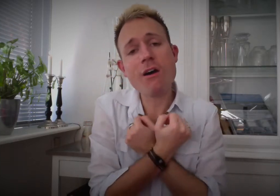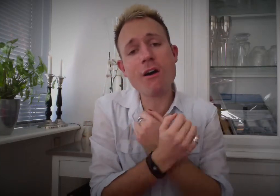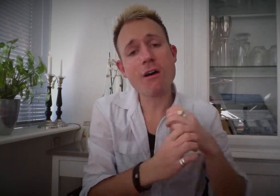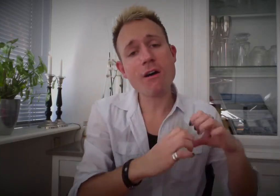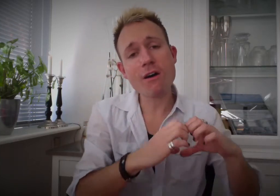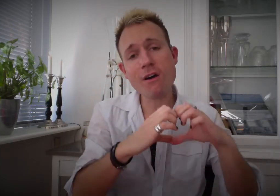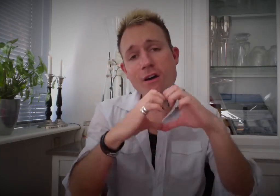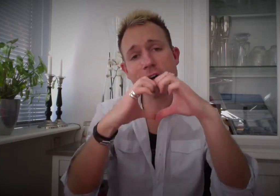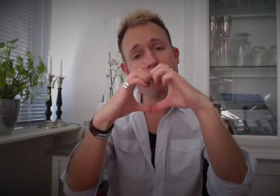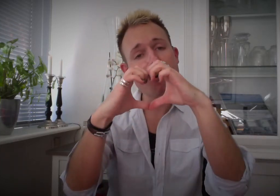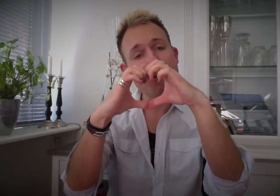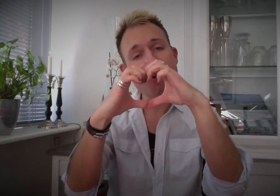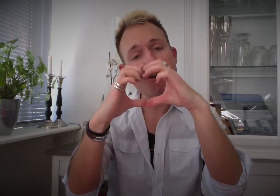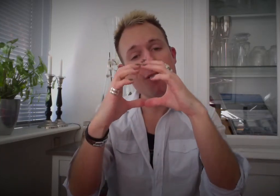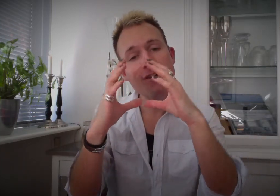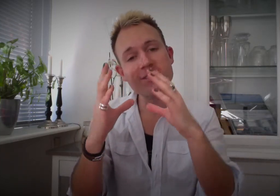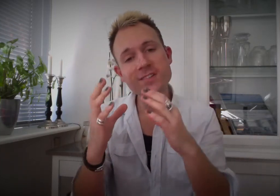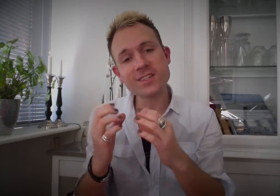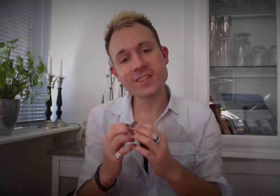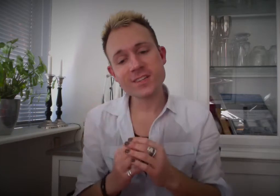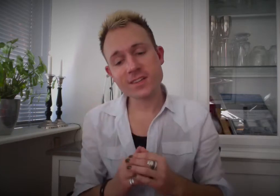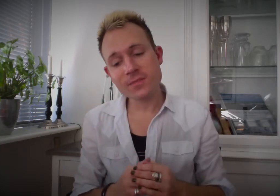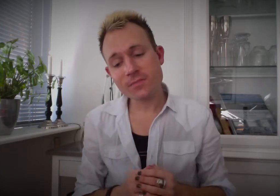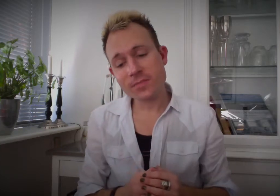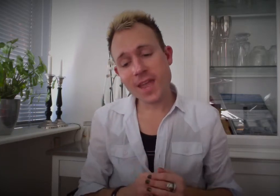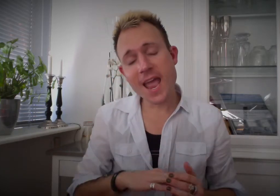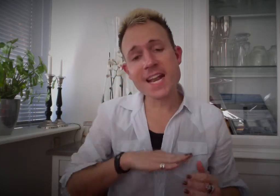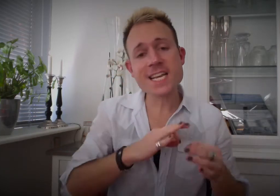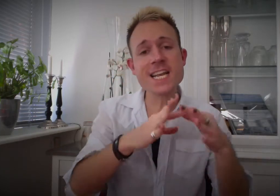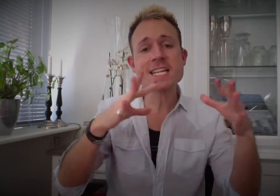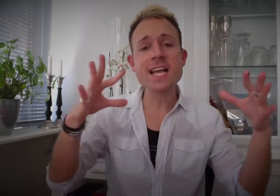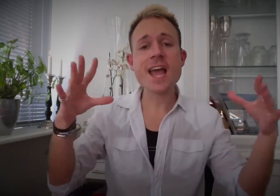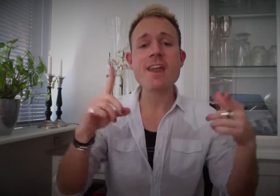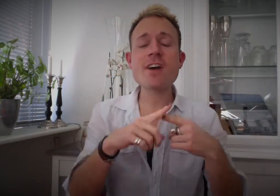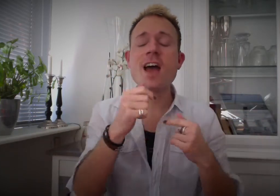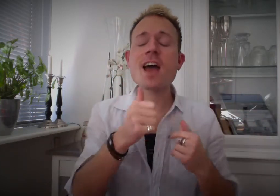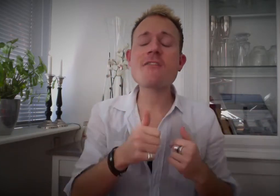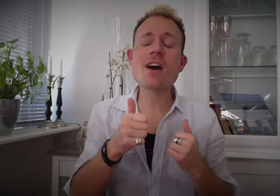love Ageless and never